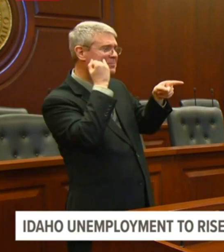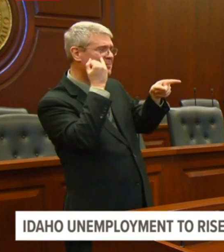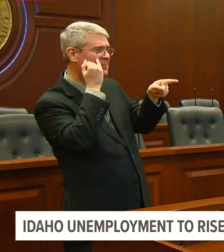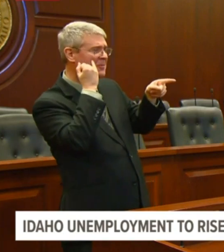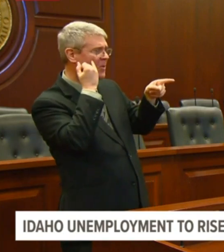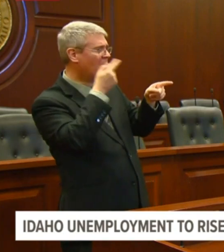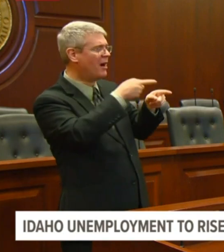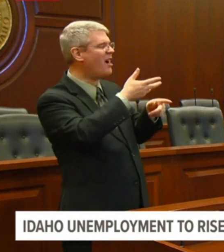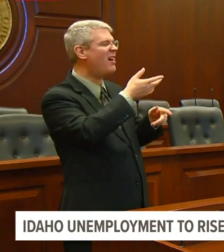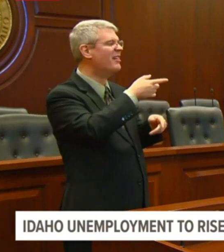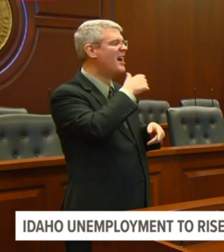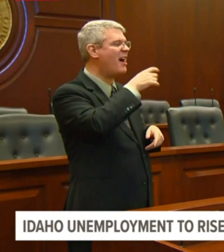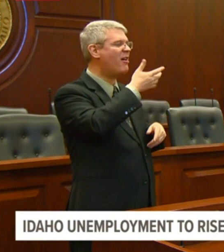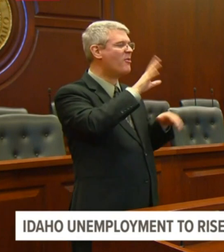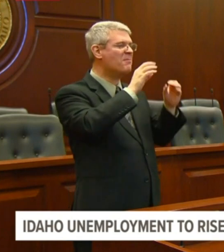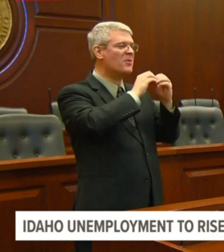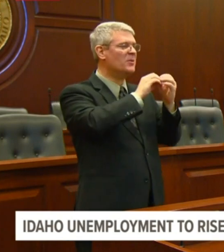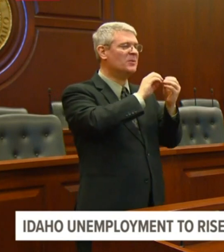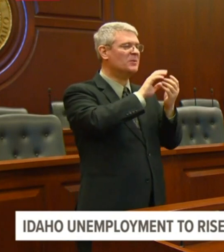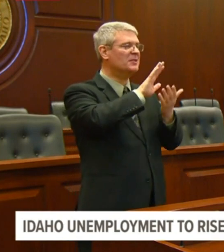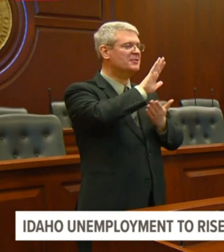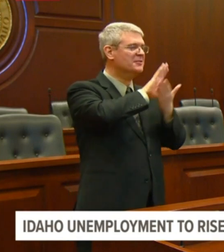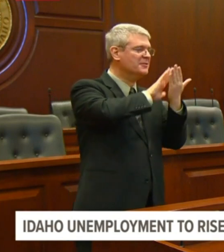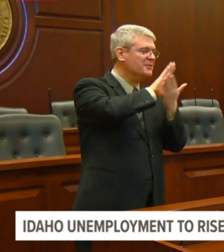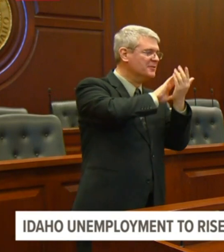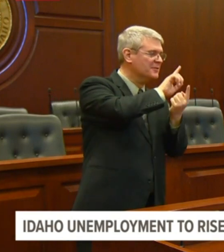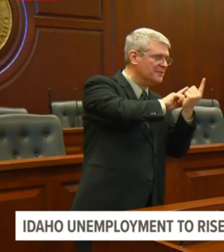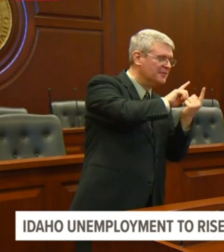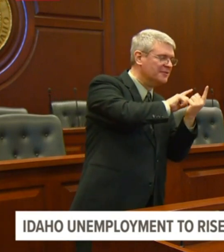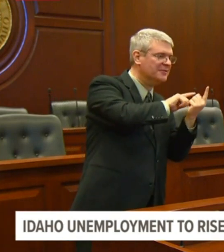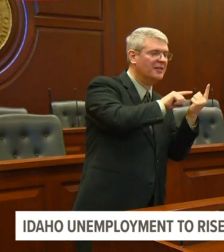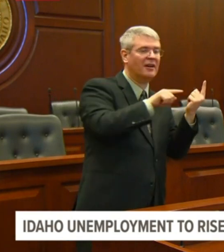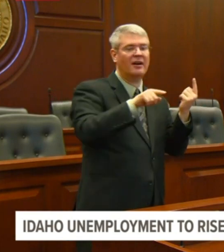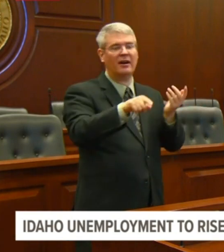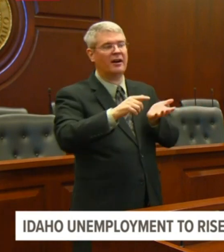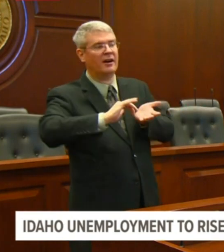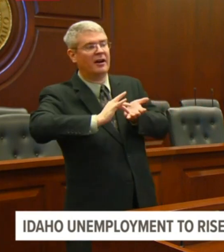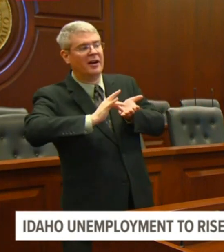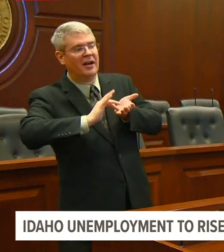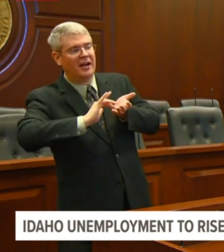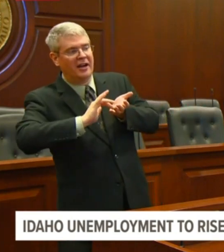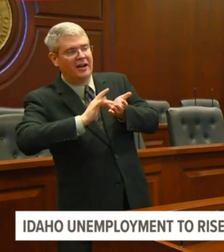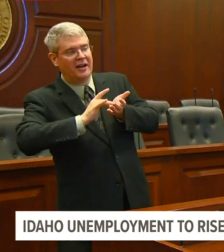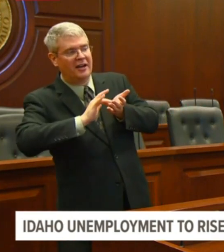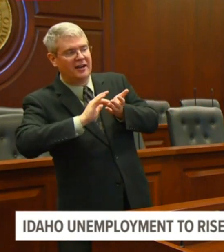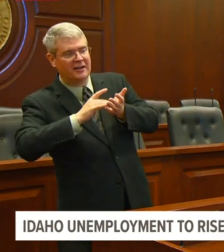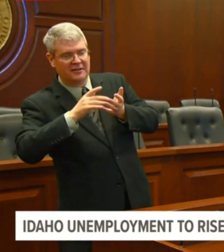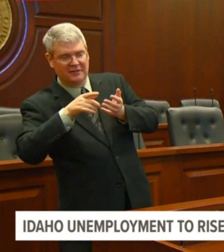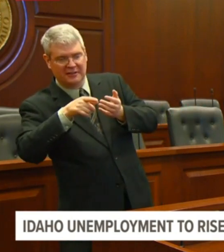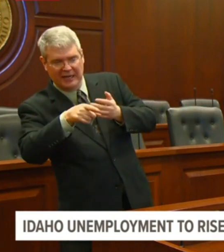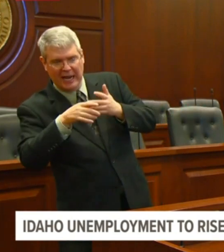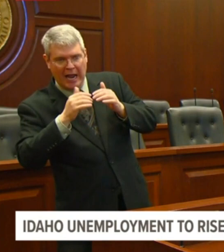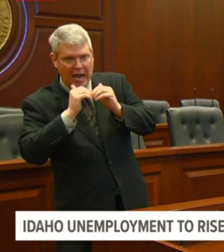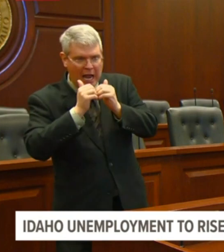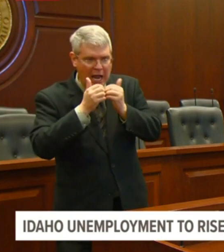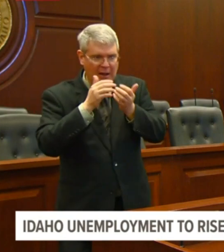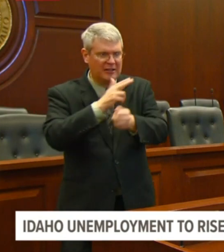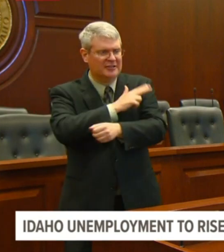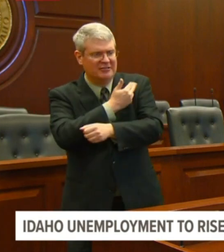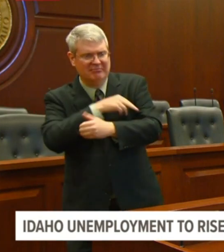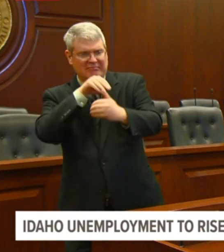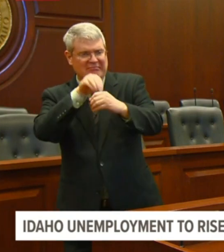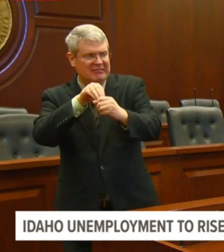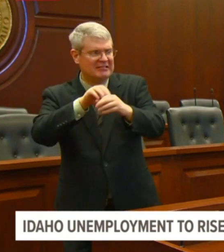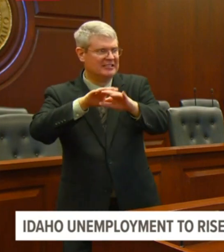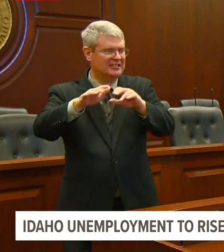field, it's just the opposite. I got a lot of action going there and that's why they're exempted from it. But there's a lot of, uh, there, there's a lot of